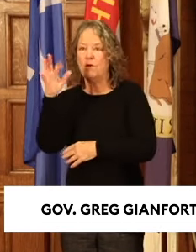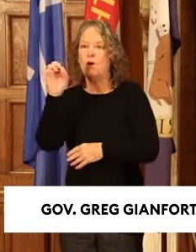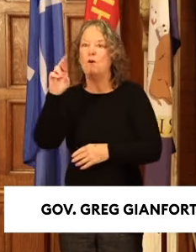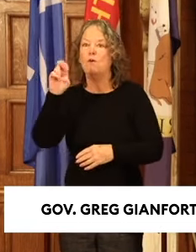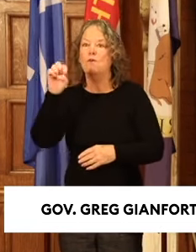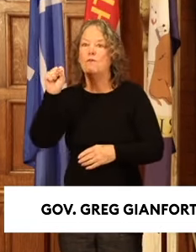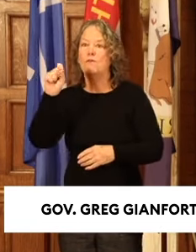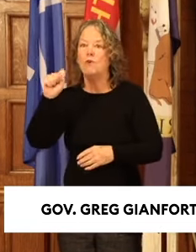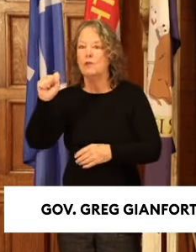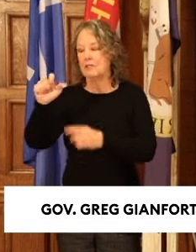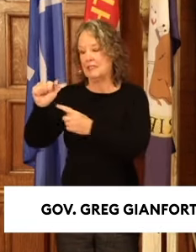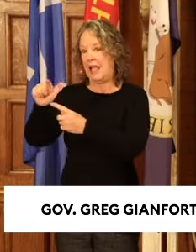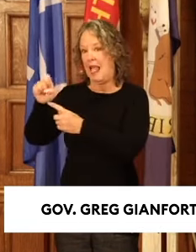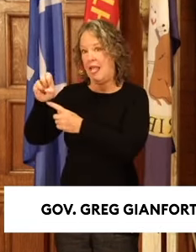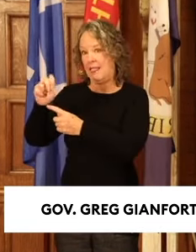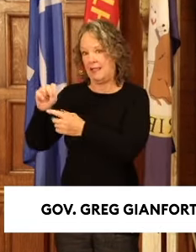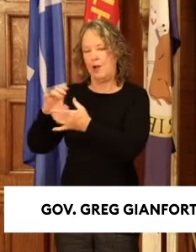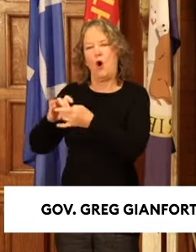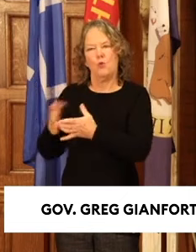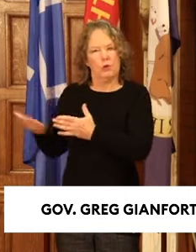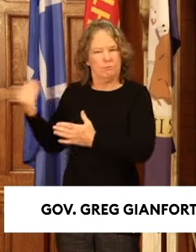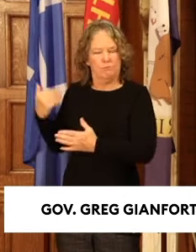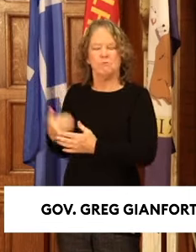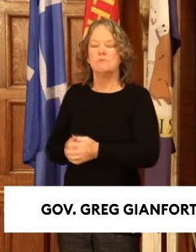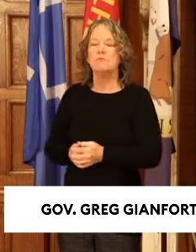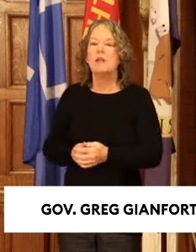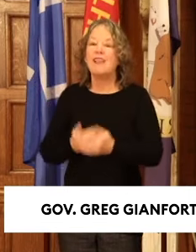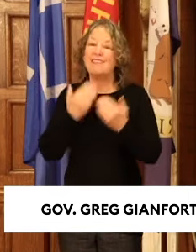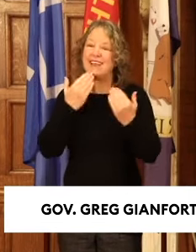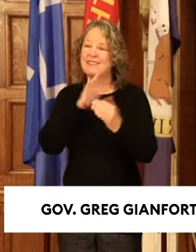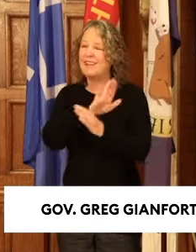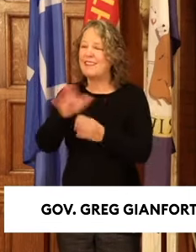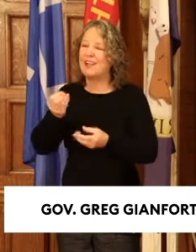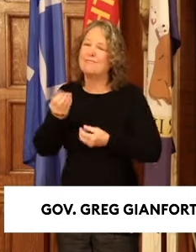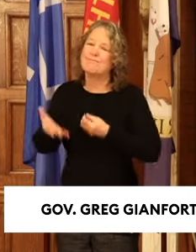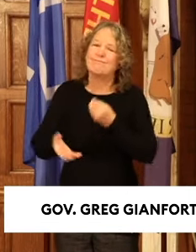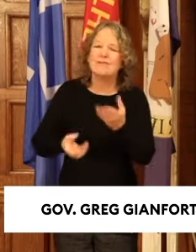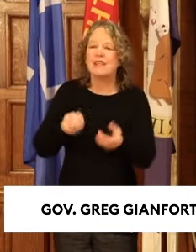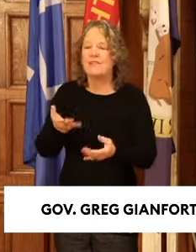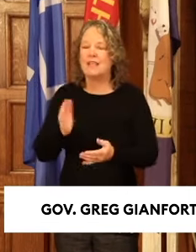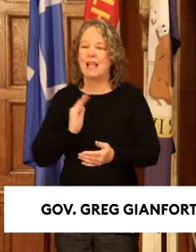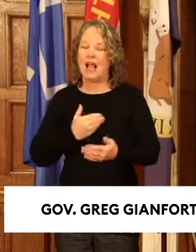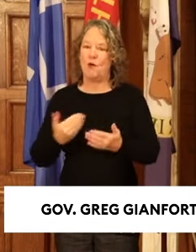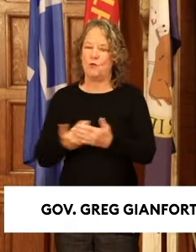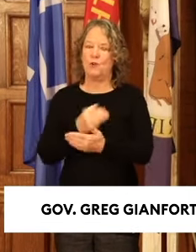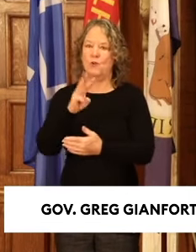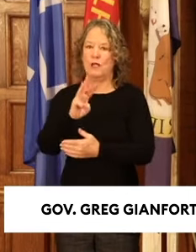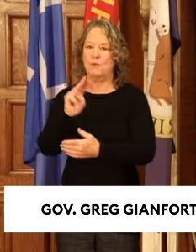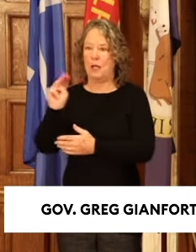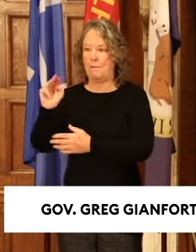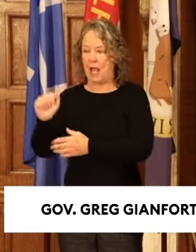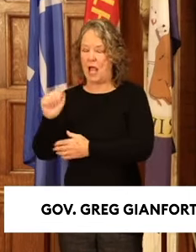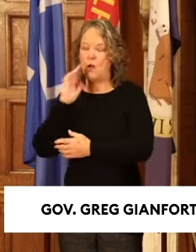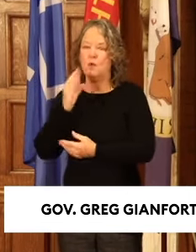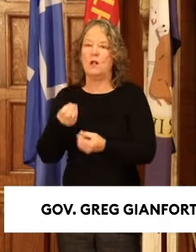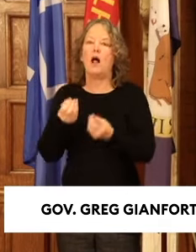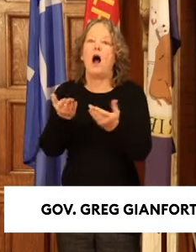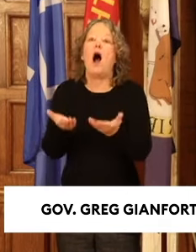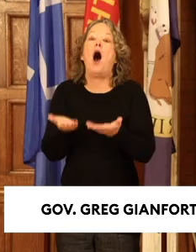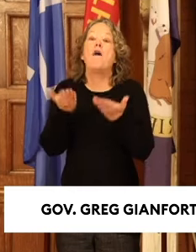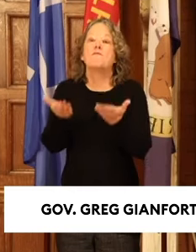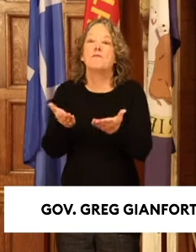the prior owner. Thanks to their generosity, our new WMA not only will offer exceptional hunting